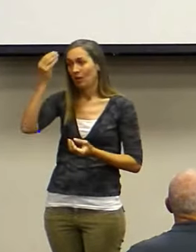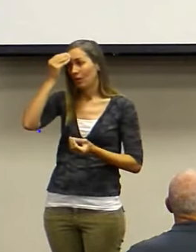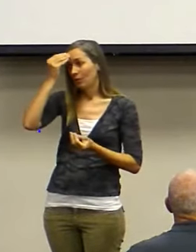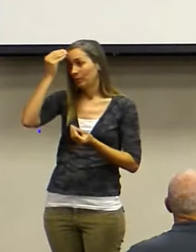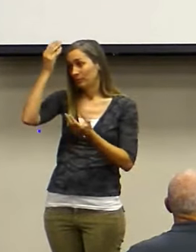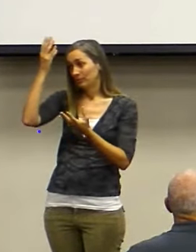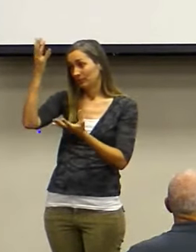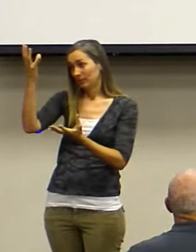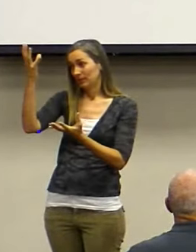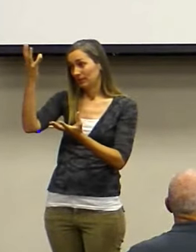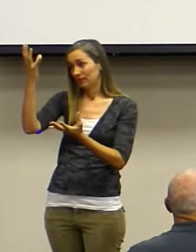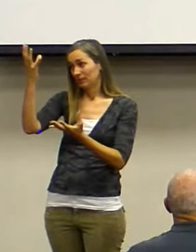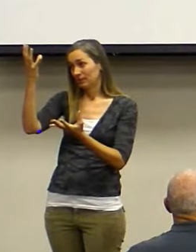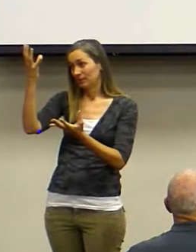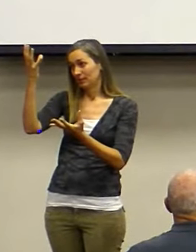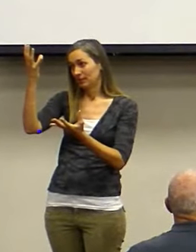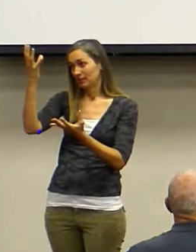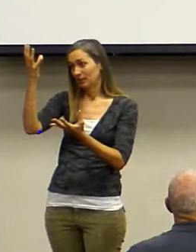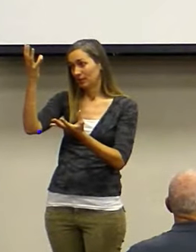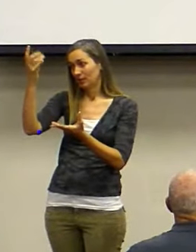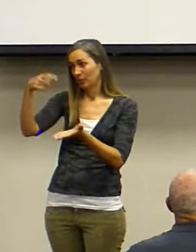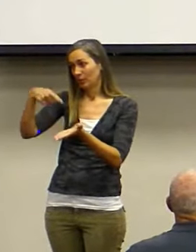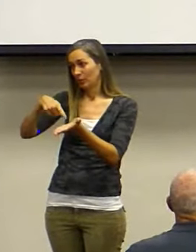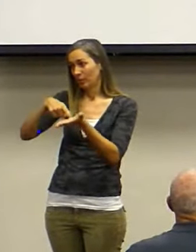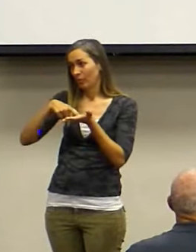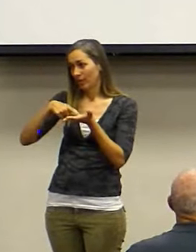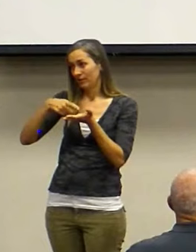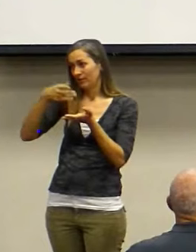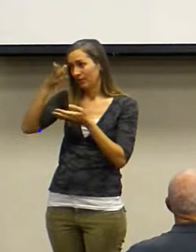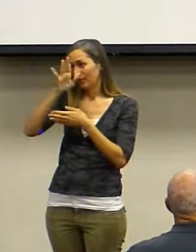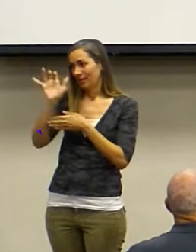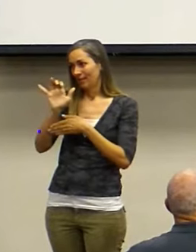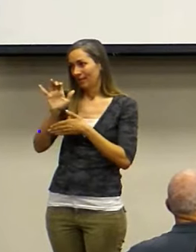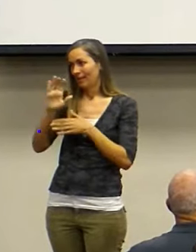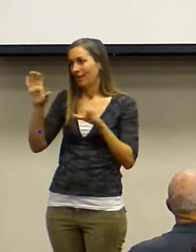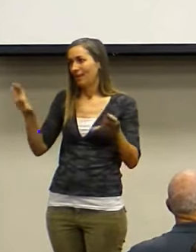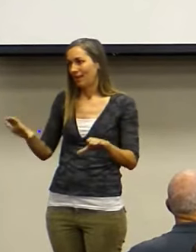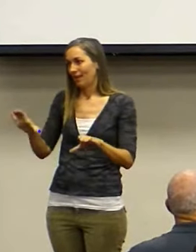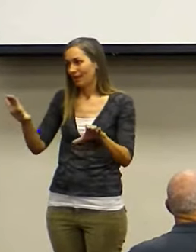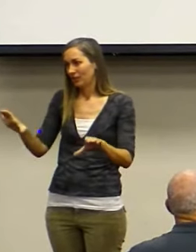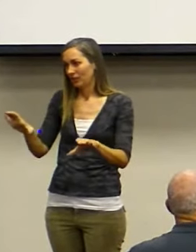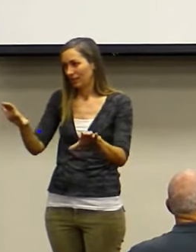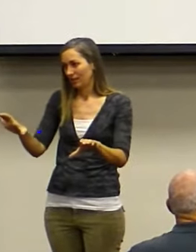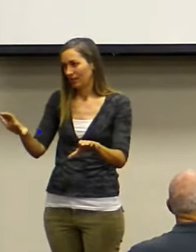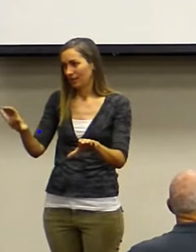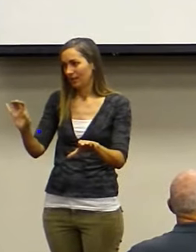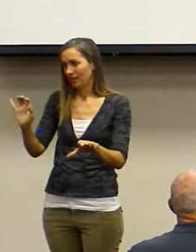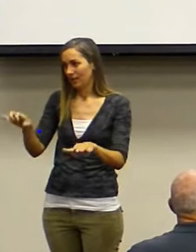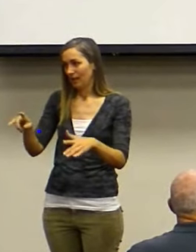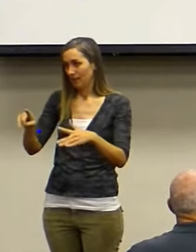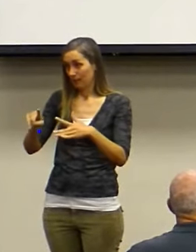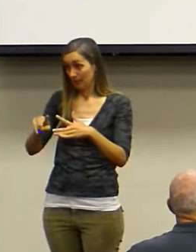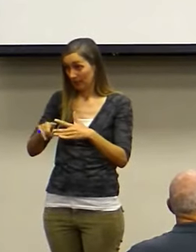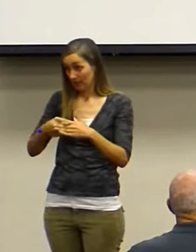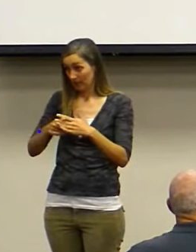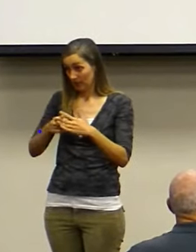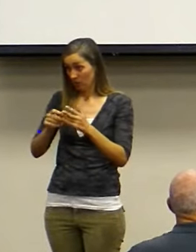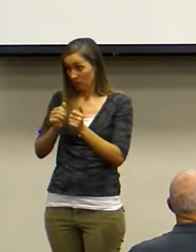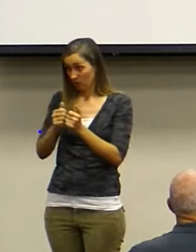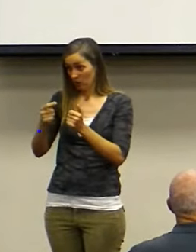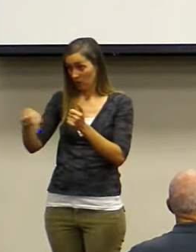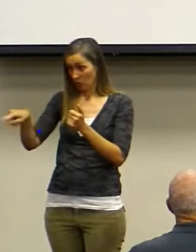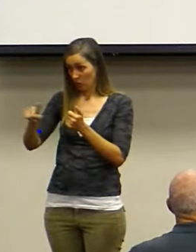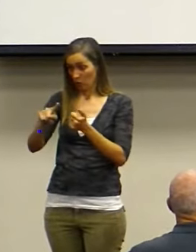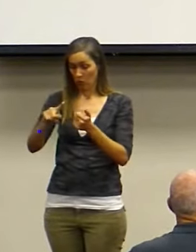Obedience into godly action starts with you reading your Bible.